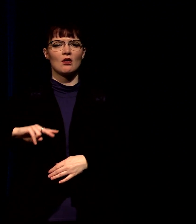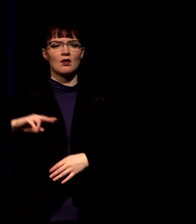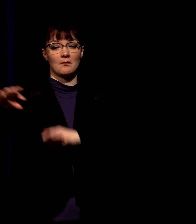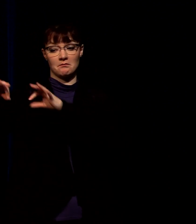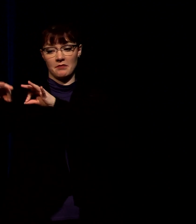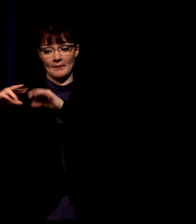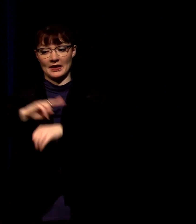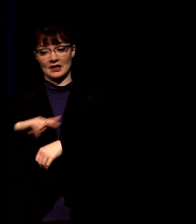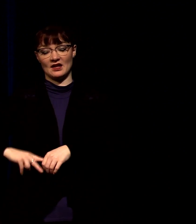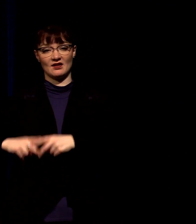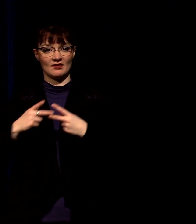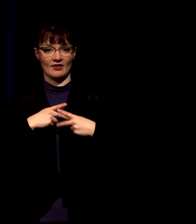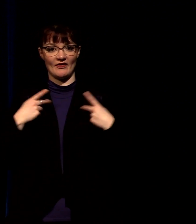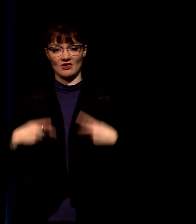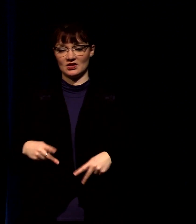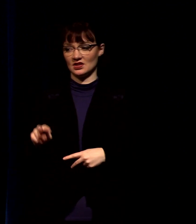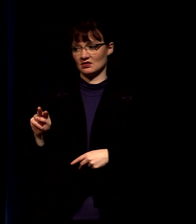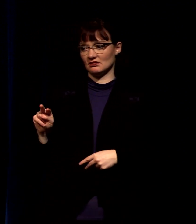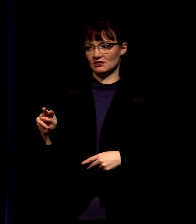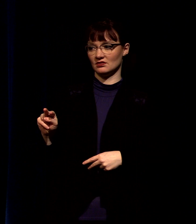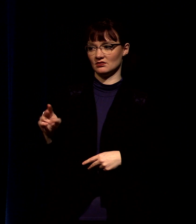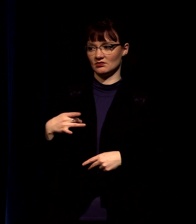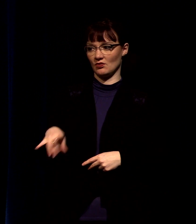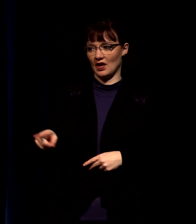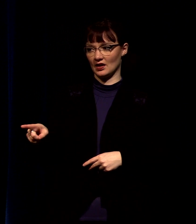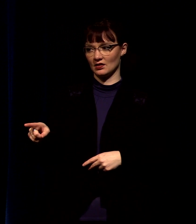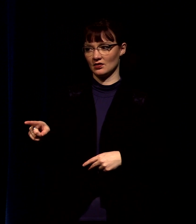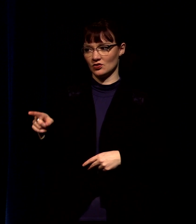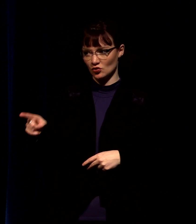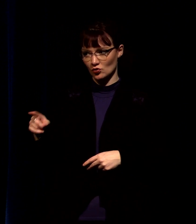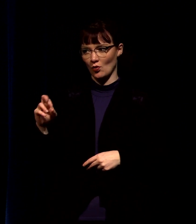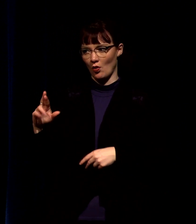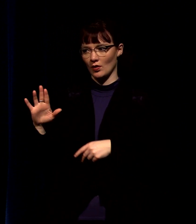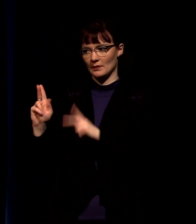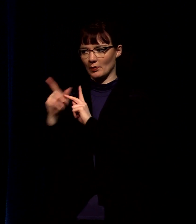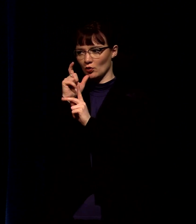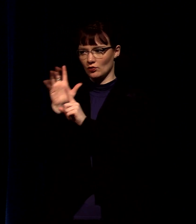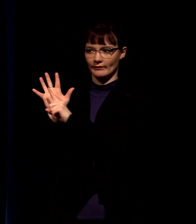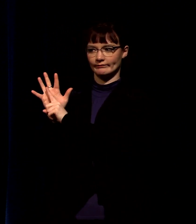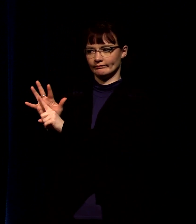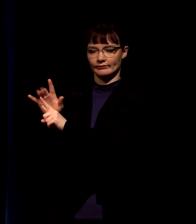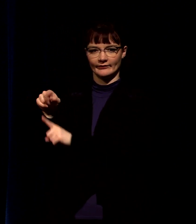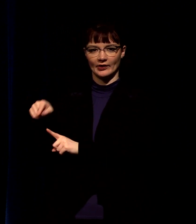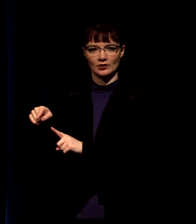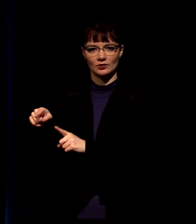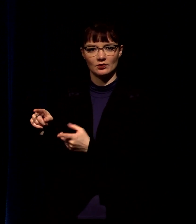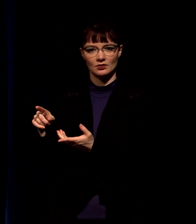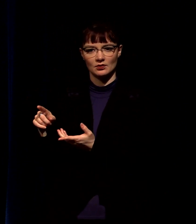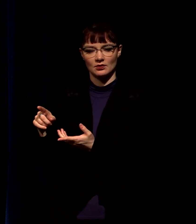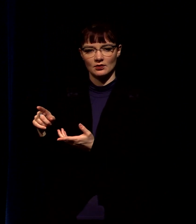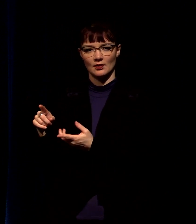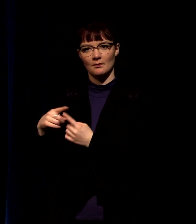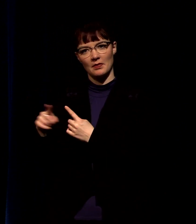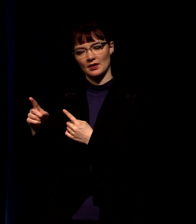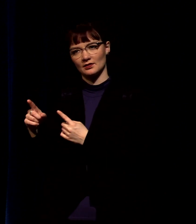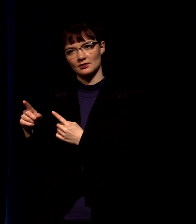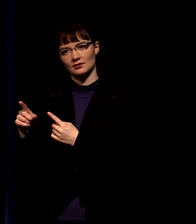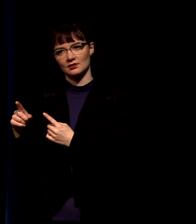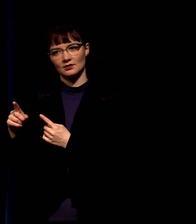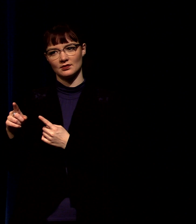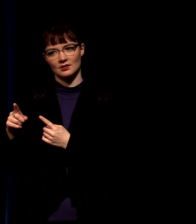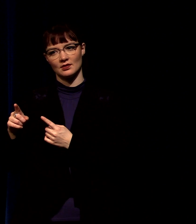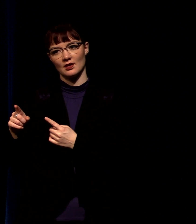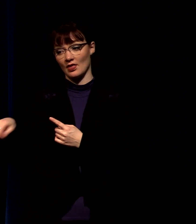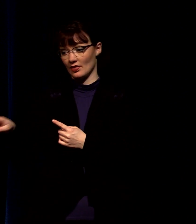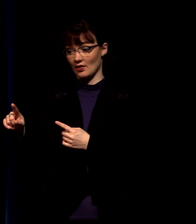the pharisees not fans of this guy or his followers his followers are benefiting off this occupation they're the ones that in a way have